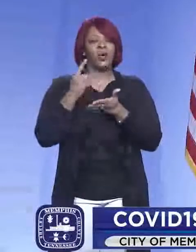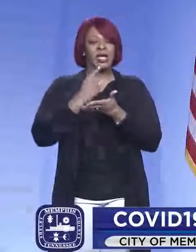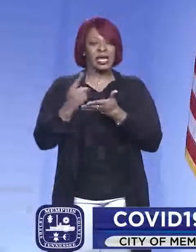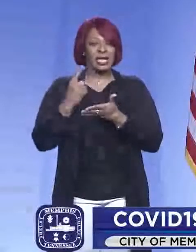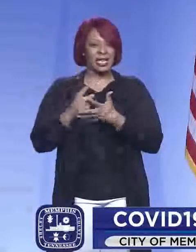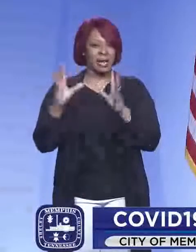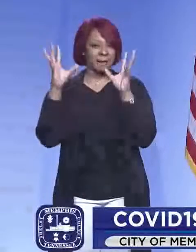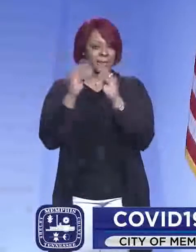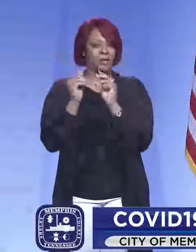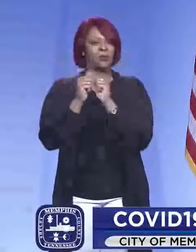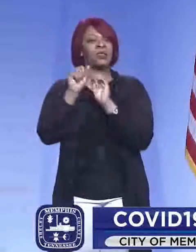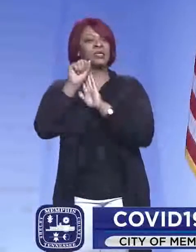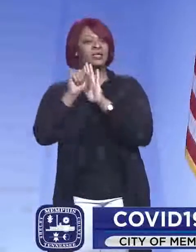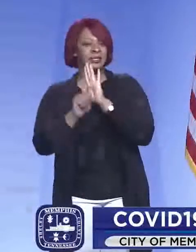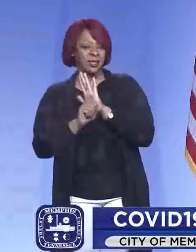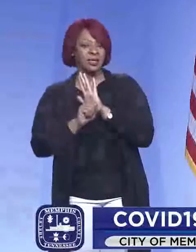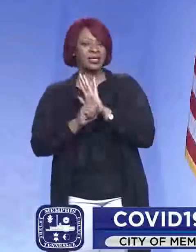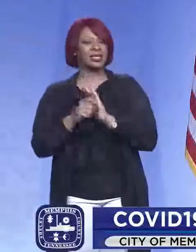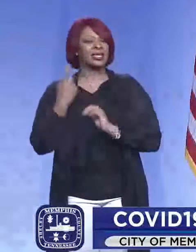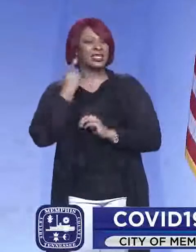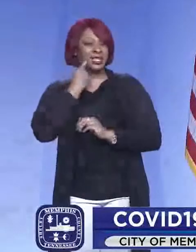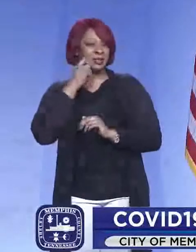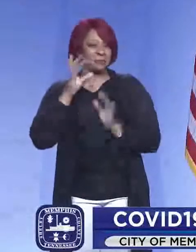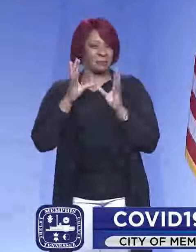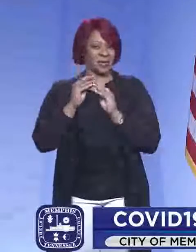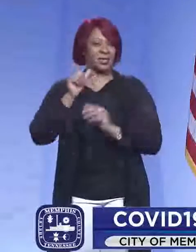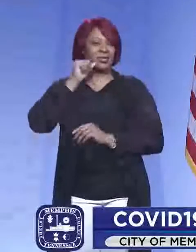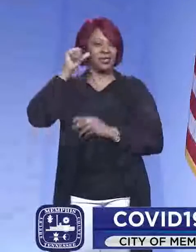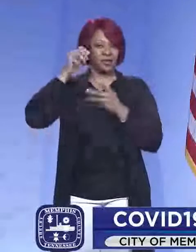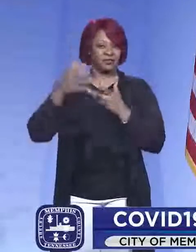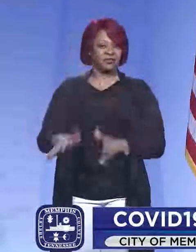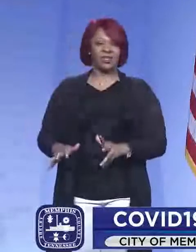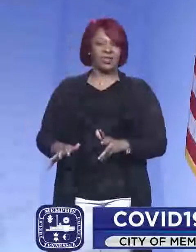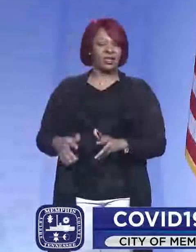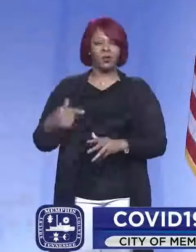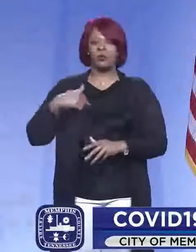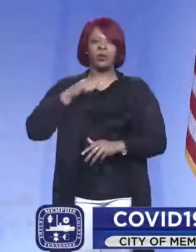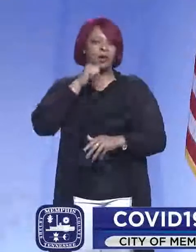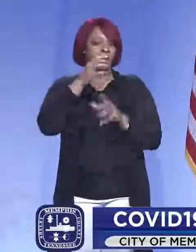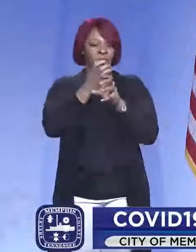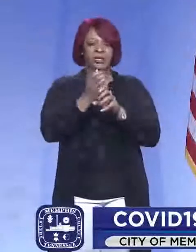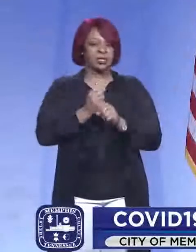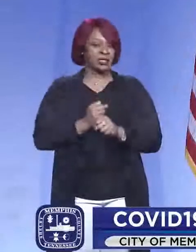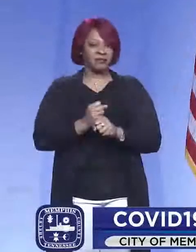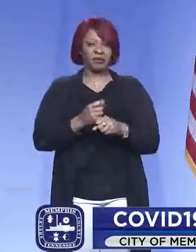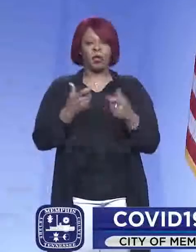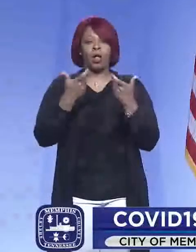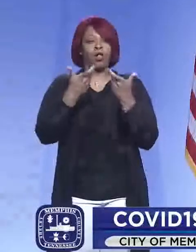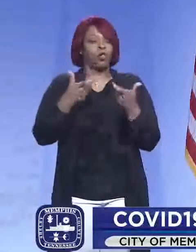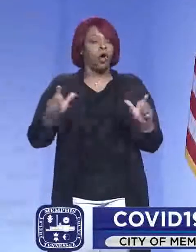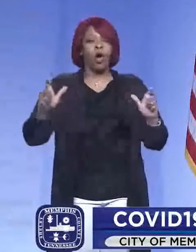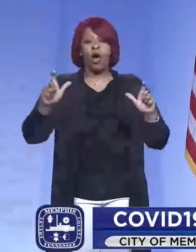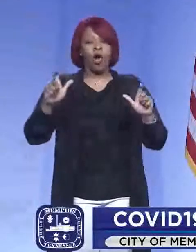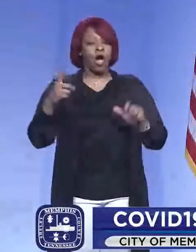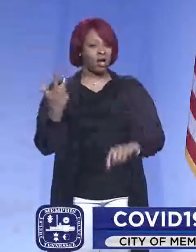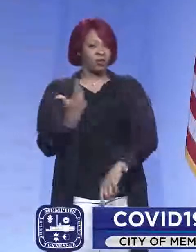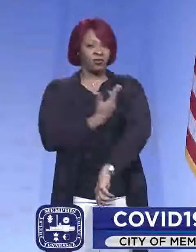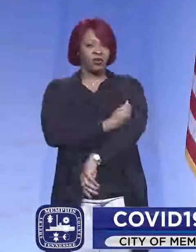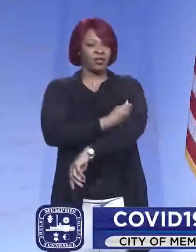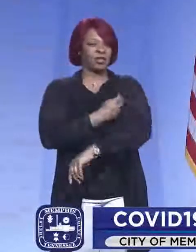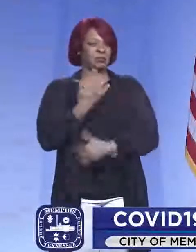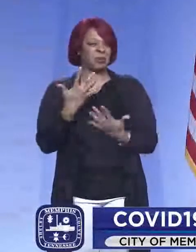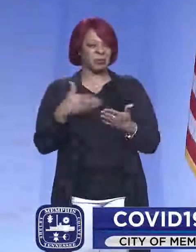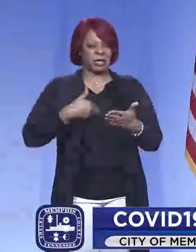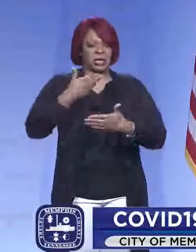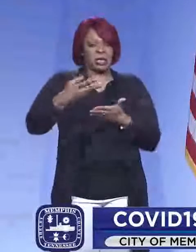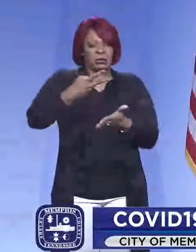meeting with the state. We held that on yesterday, and I think we will not be receiving large quantities of Johnson & Johnson for at least the